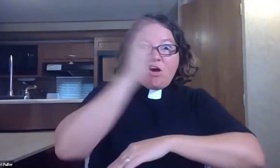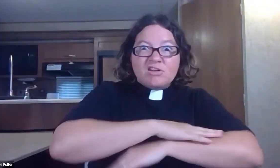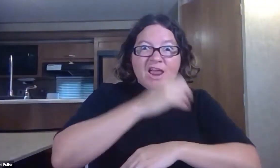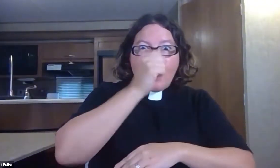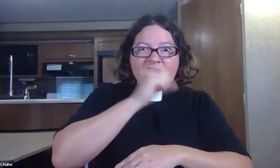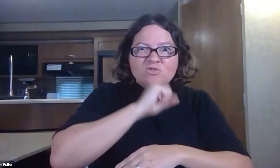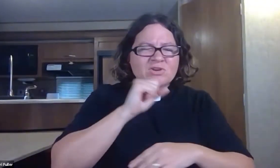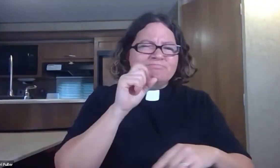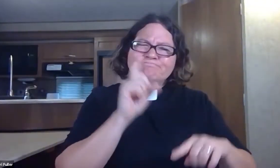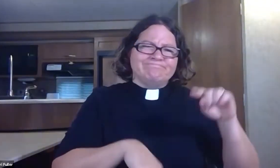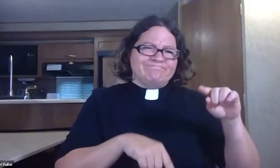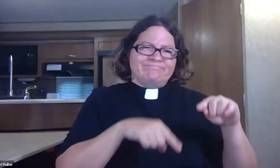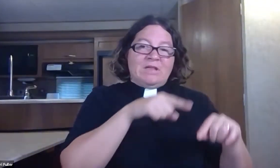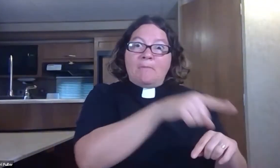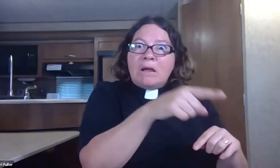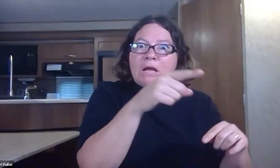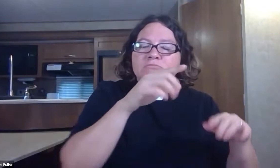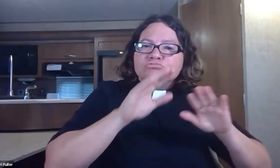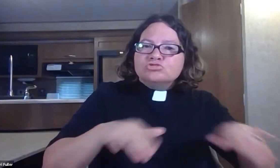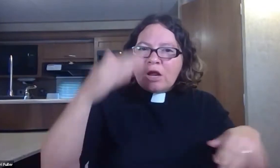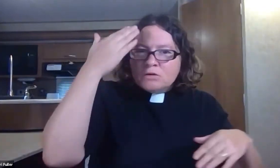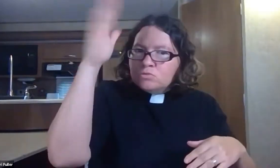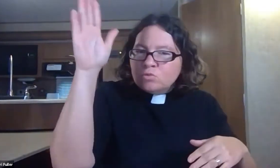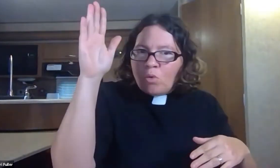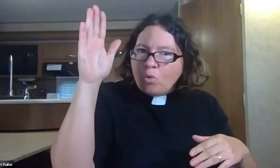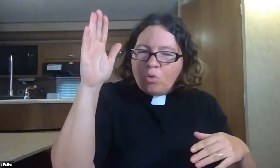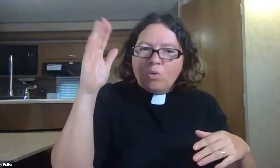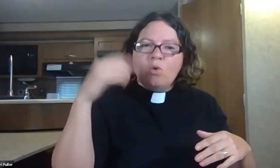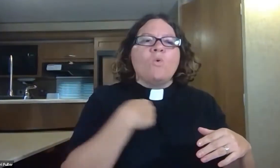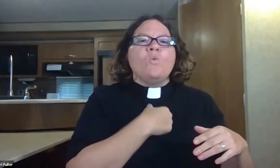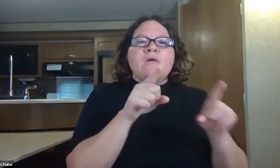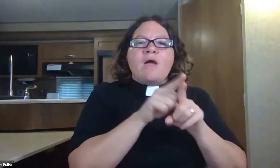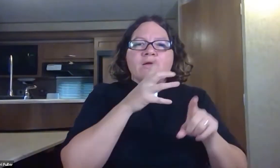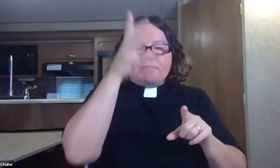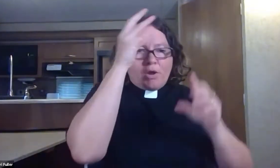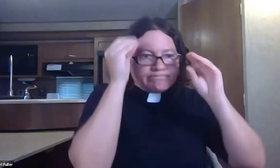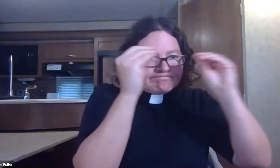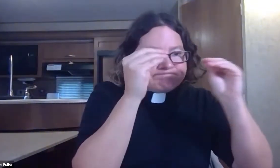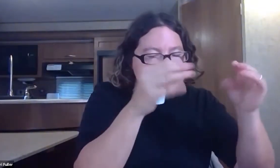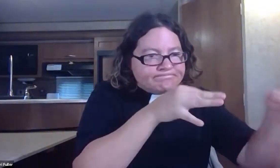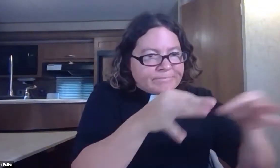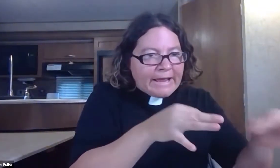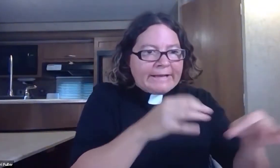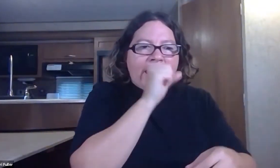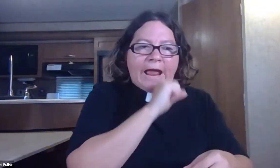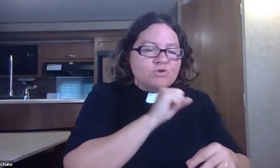but having ice cream all day every day is not okay but of course children don't know this and so as parents we